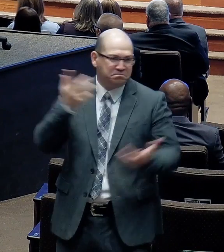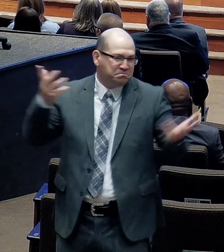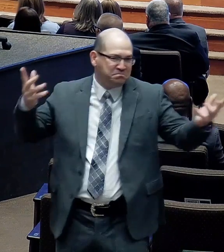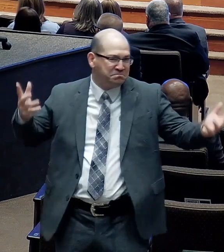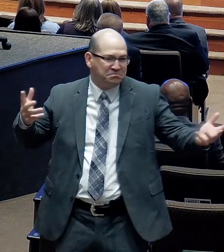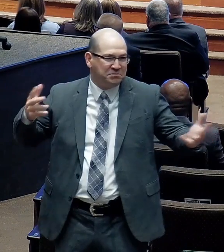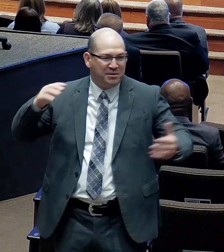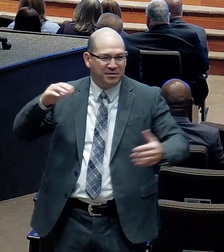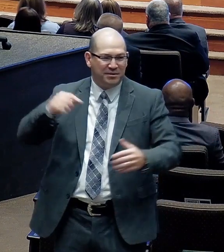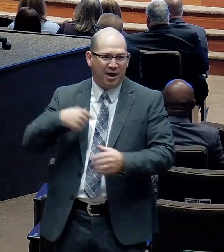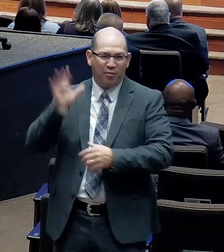through, okay?